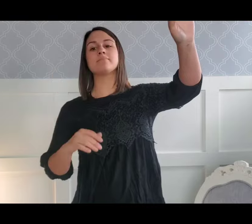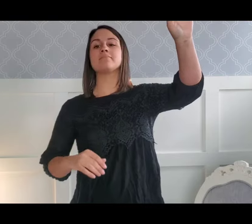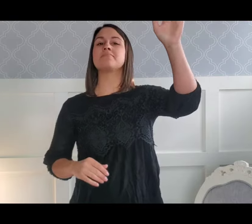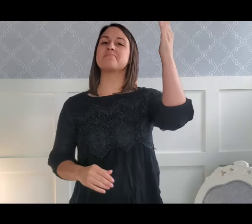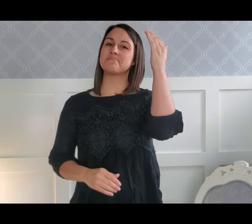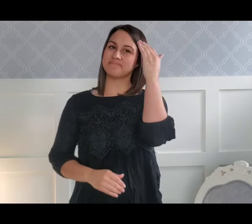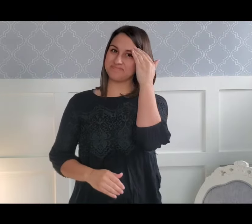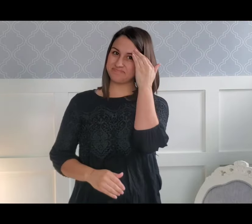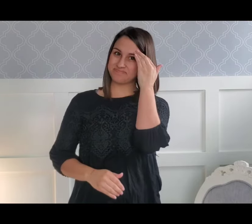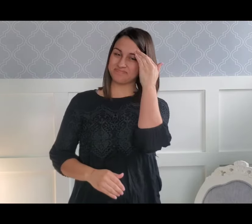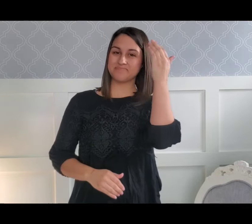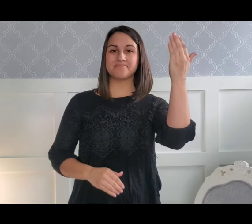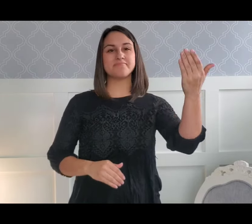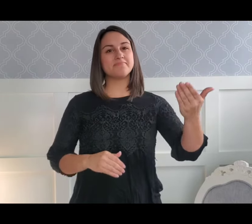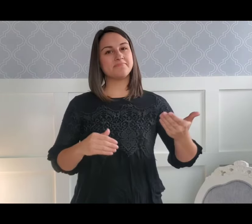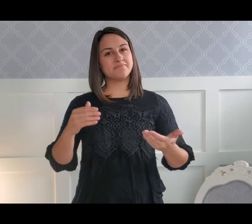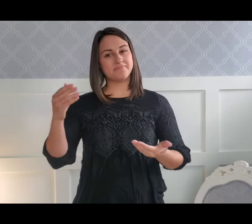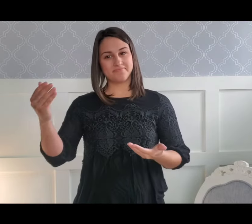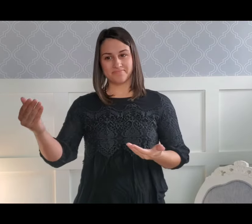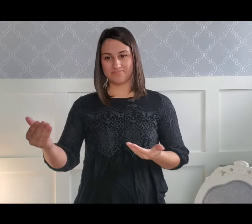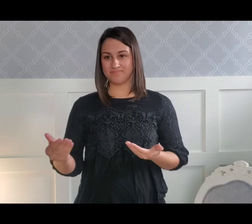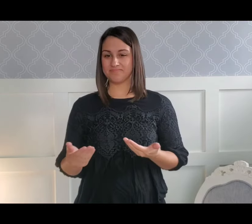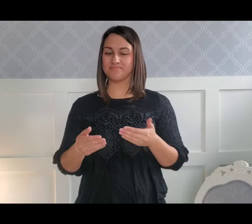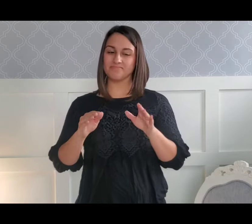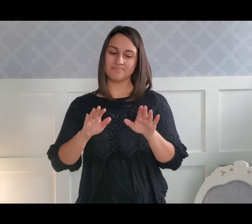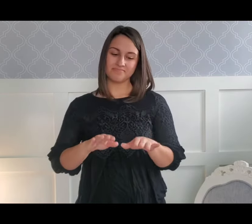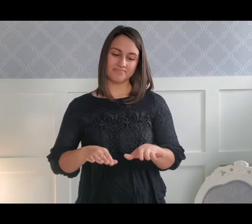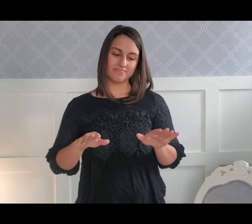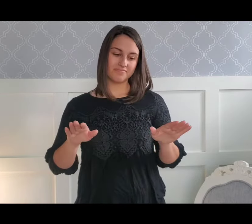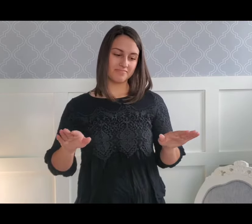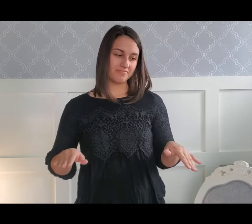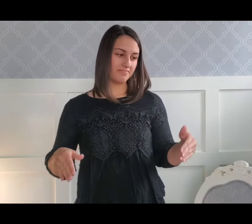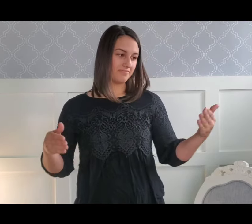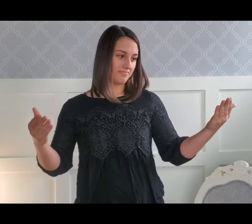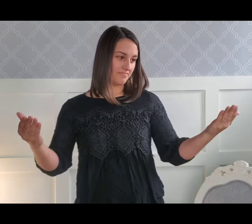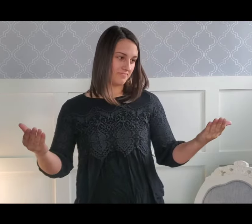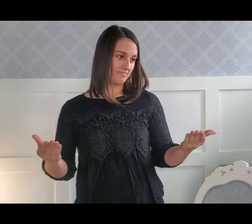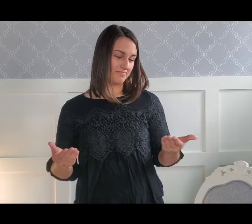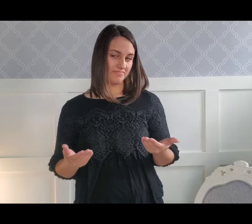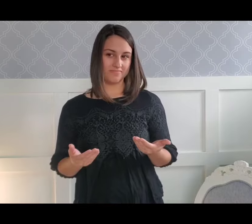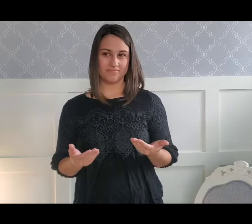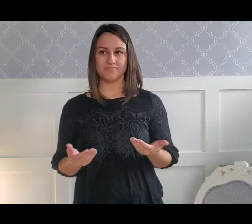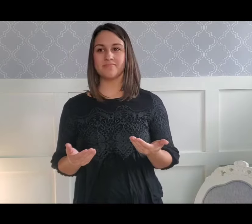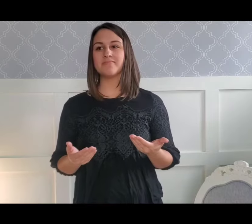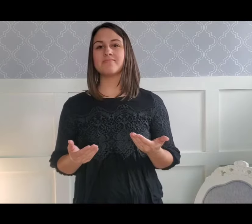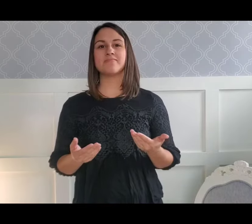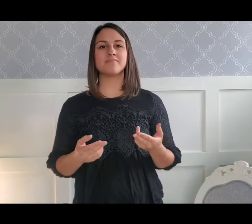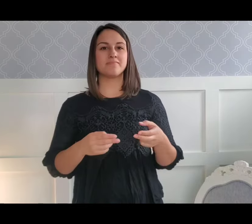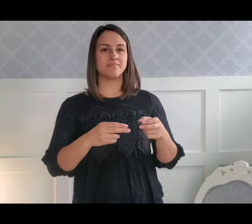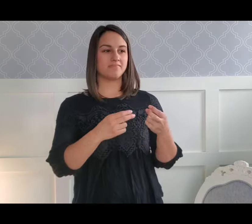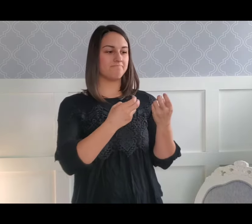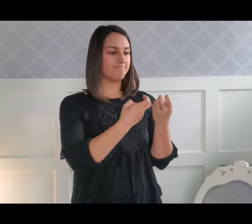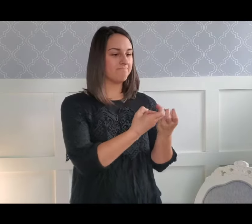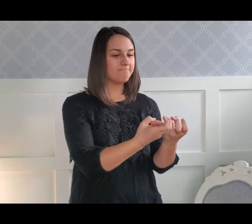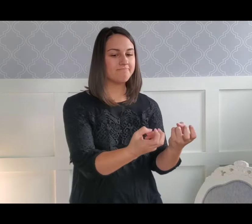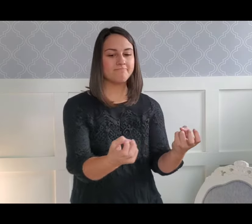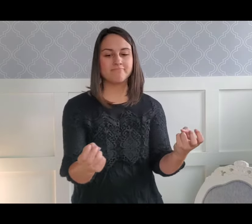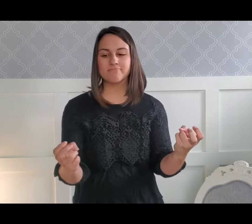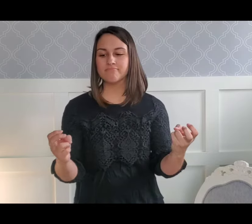I'm sure he'll call his little ones together round